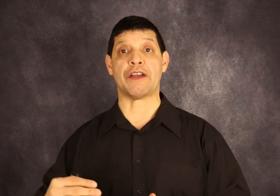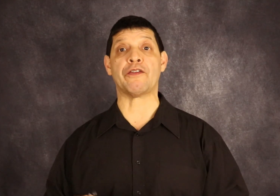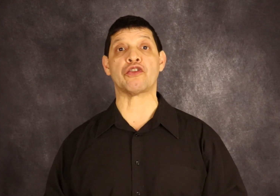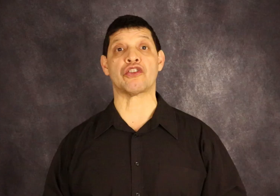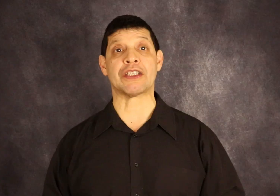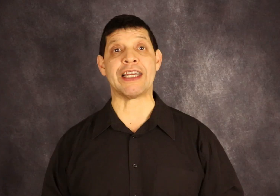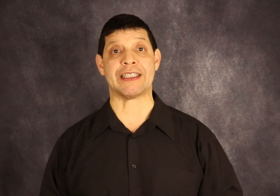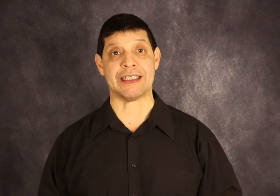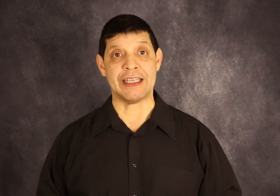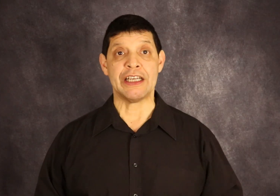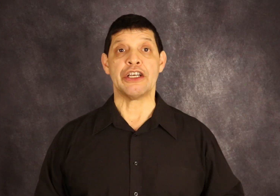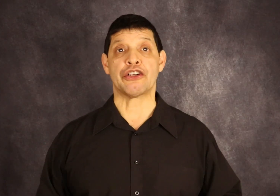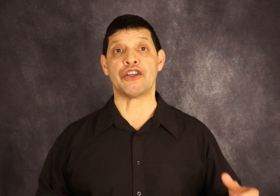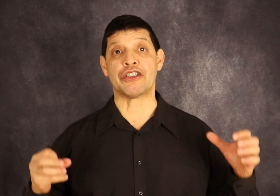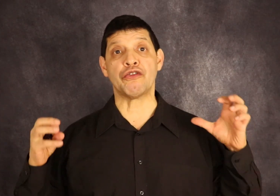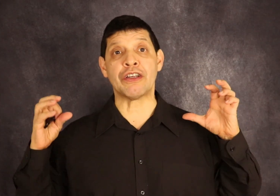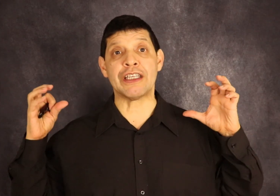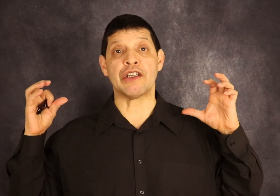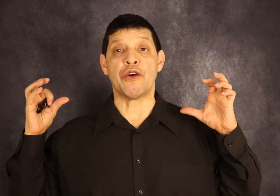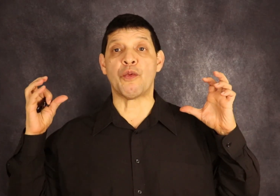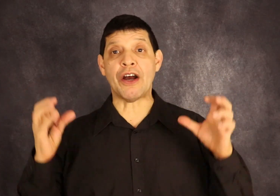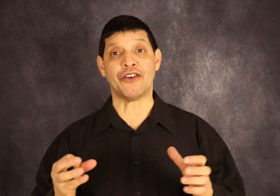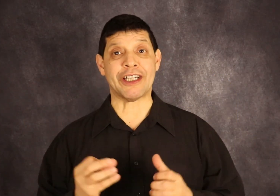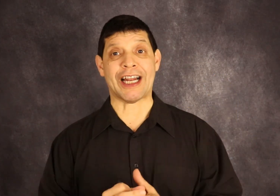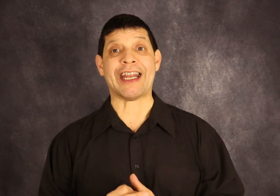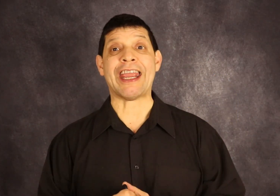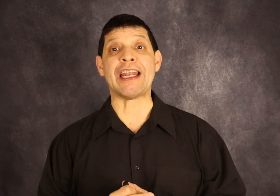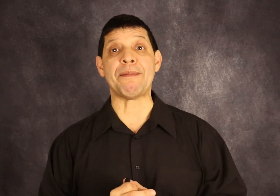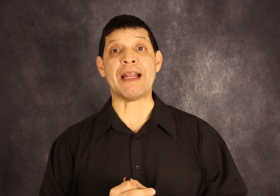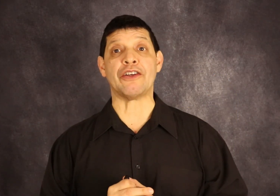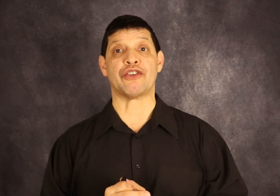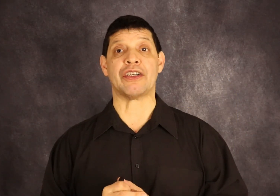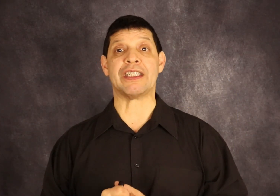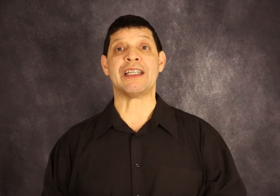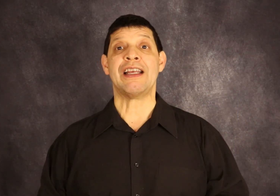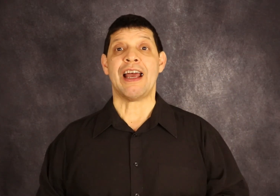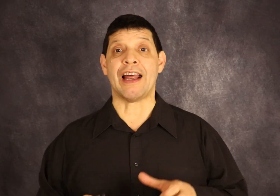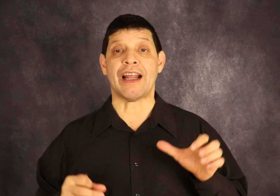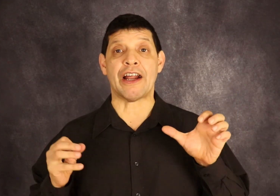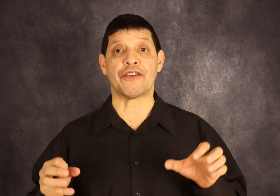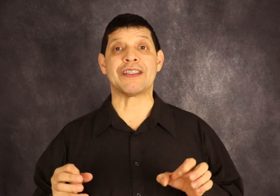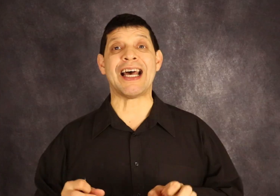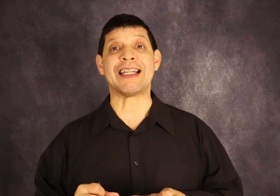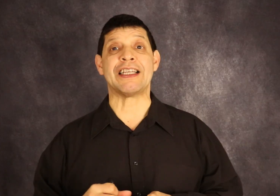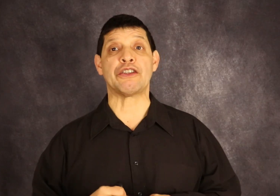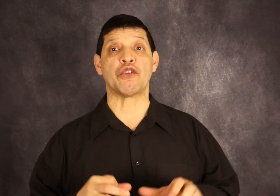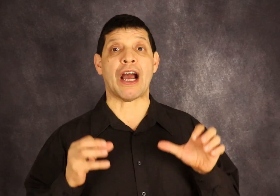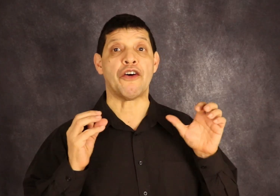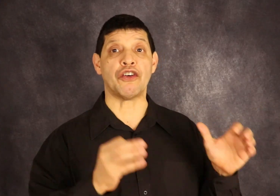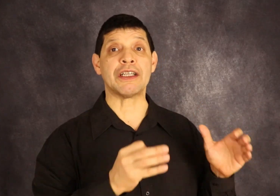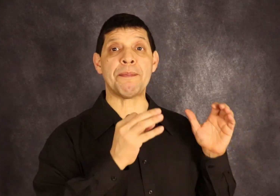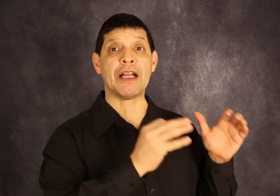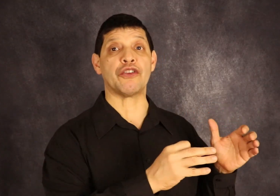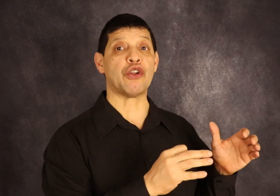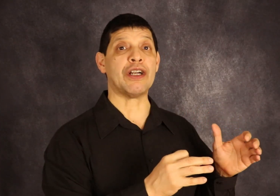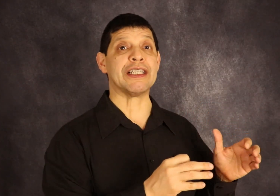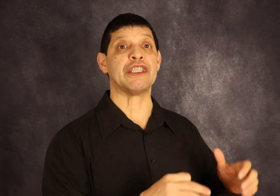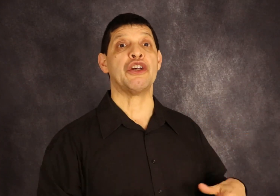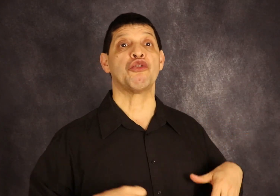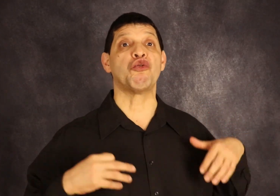give to society. So he took his $180 million. And out of that, he took $100 million to